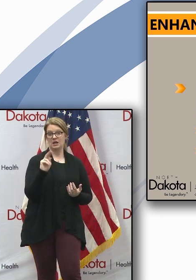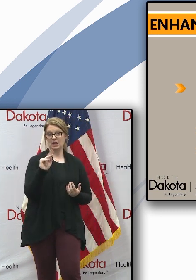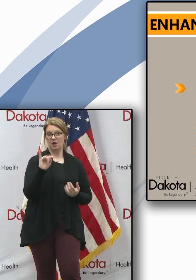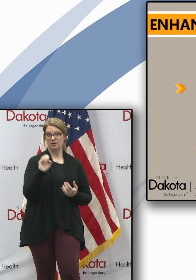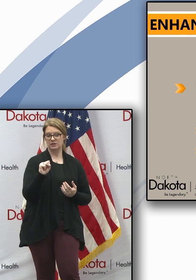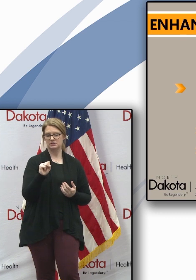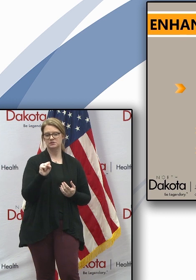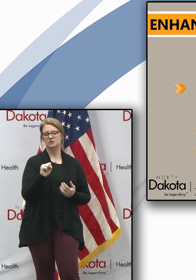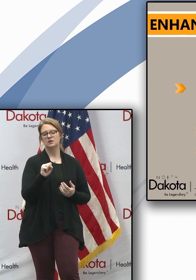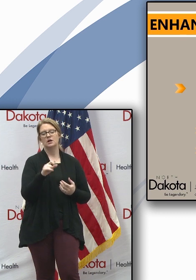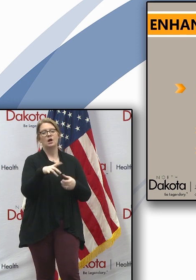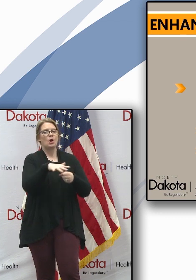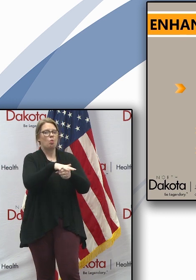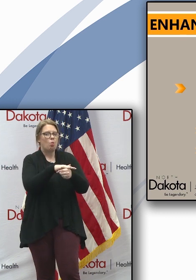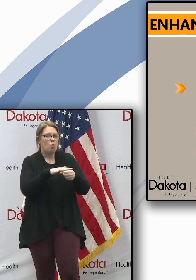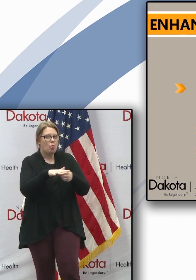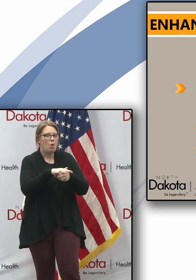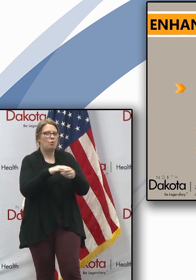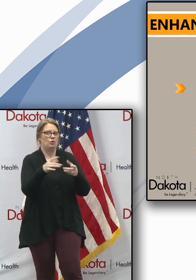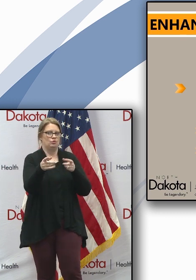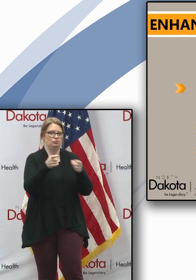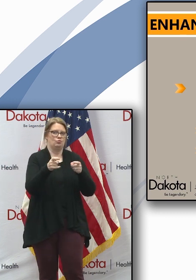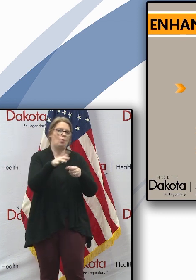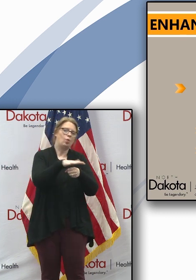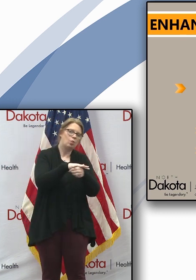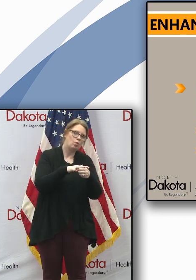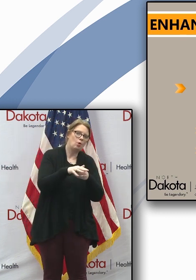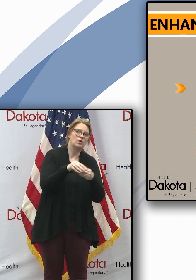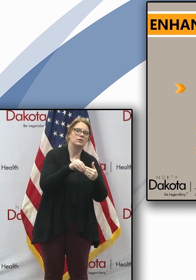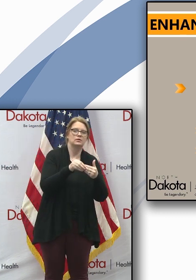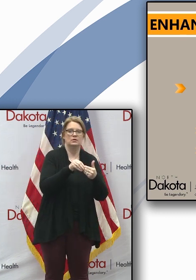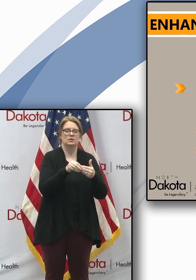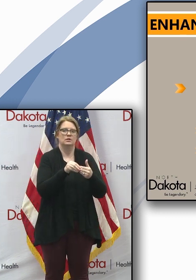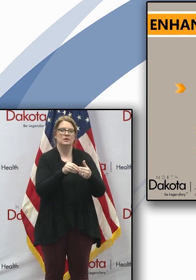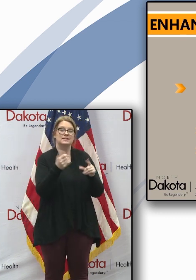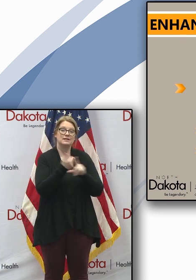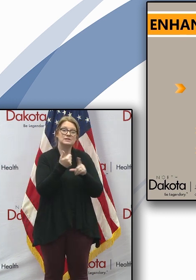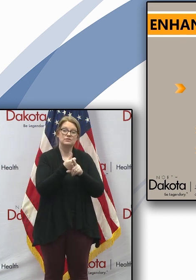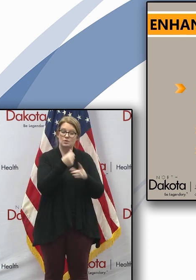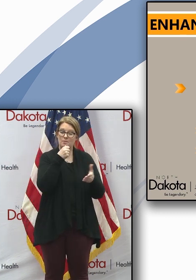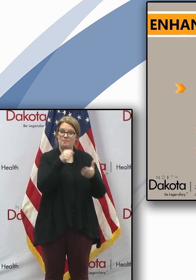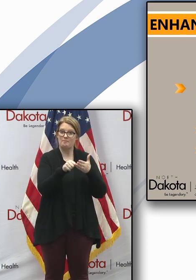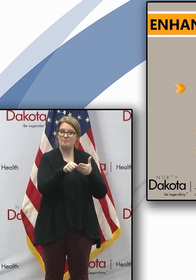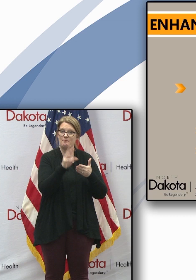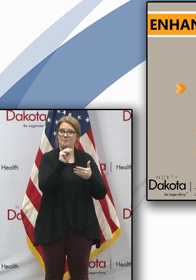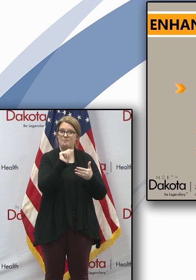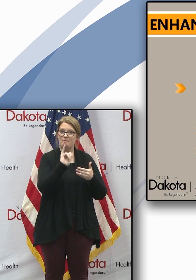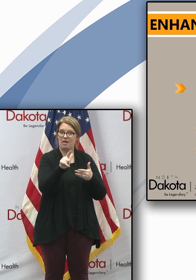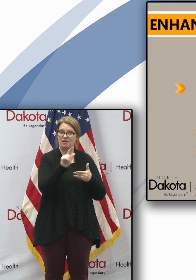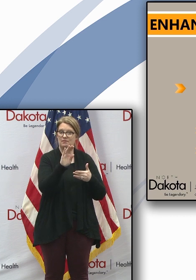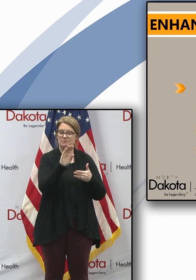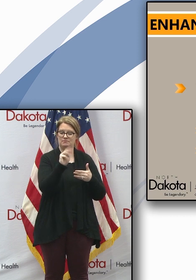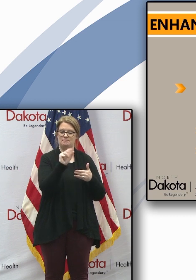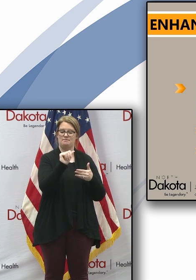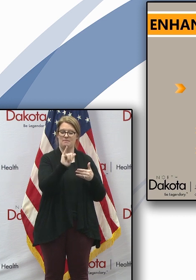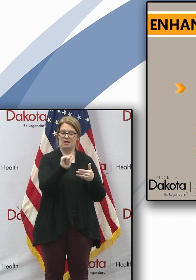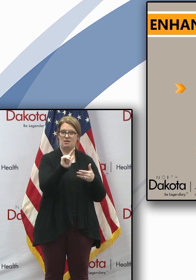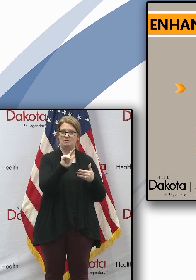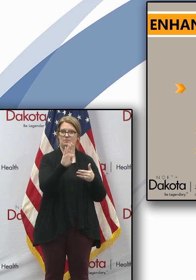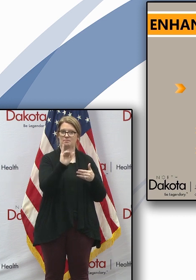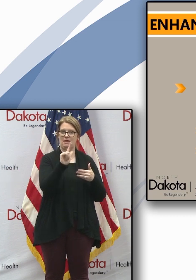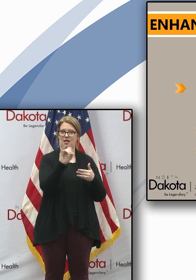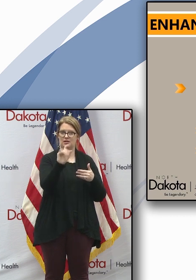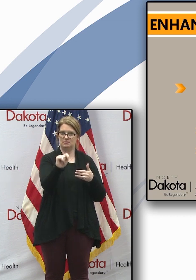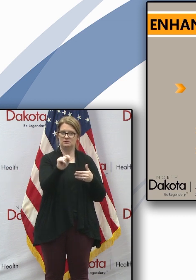flexibility and the local control to conduct the June 2020 primary by a mail ballot only if the county chooses to do this.